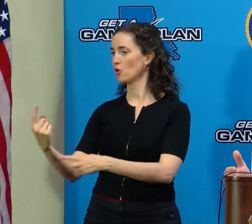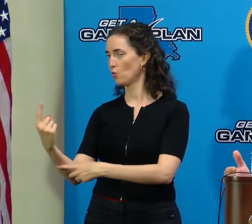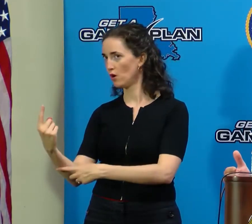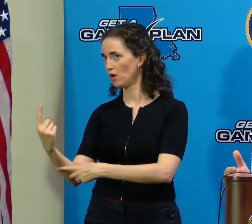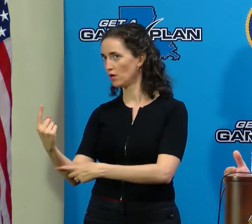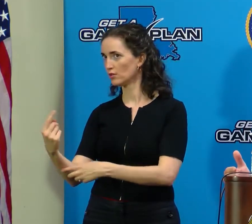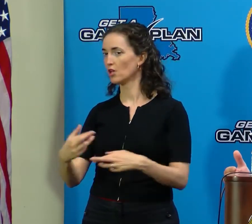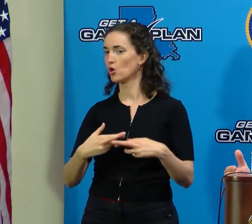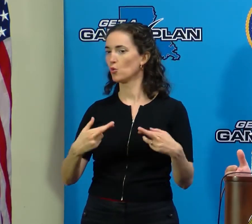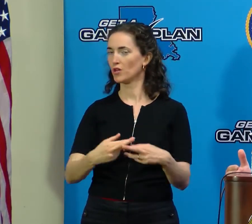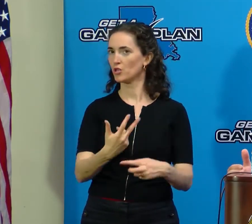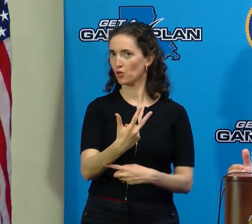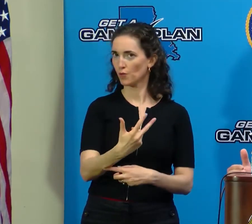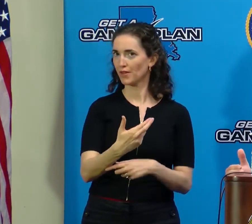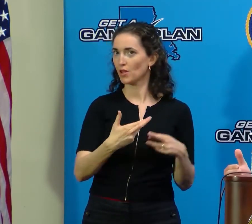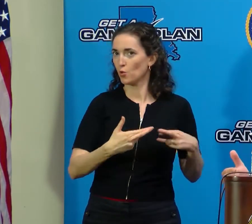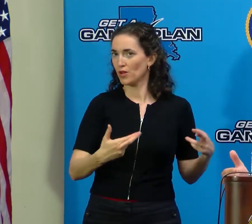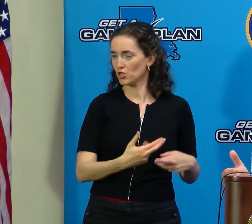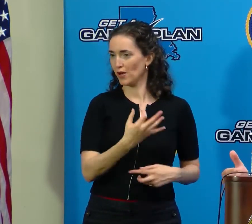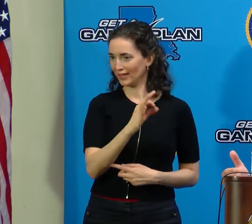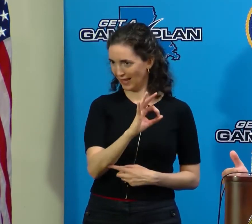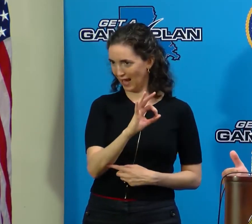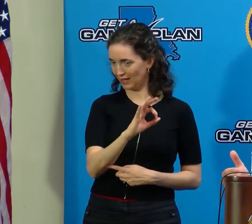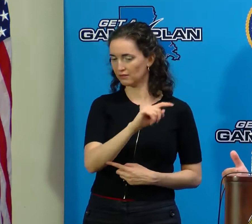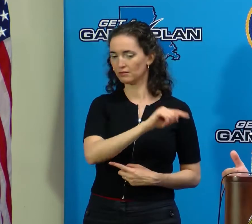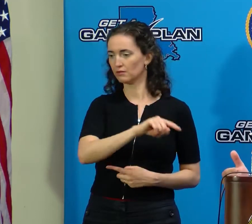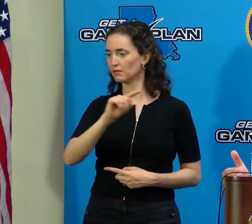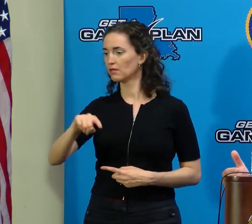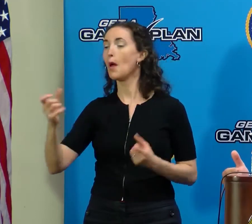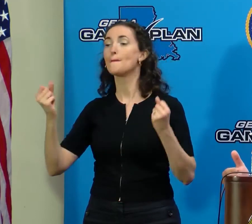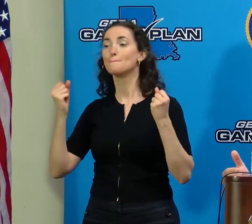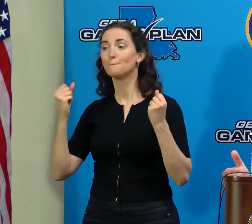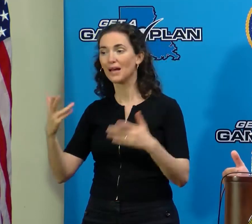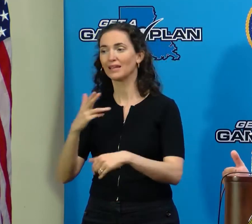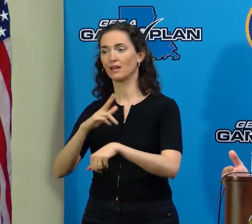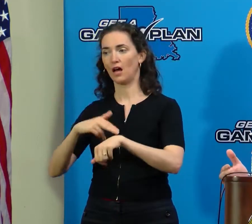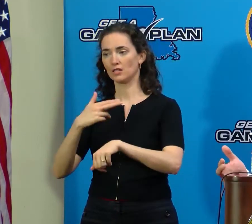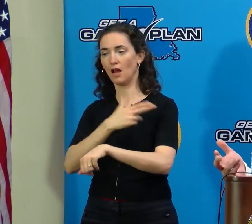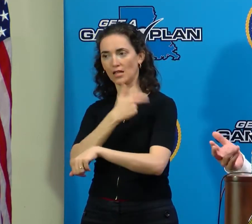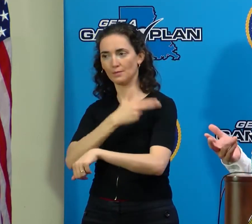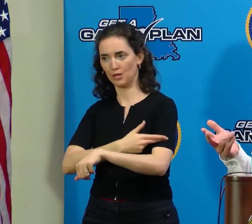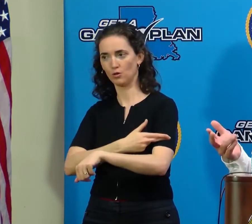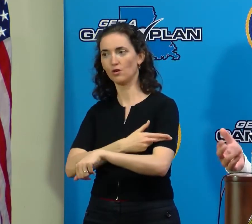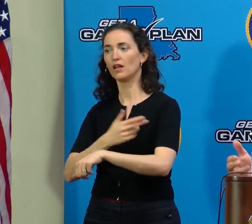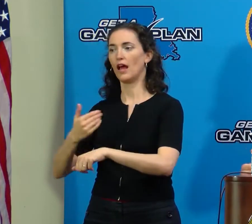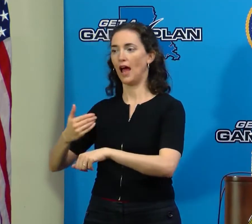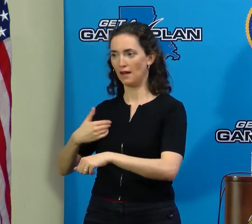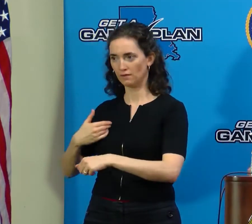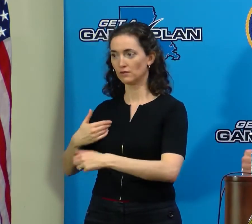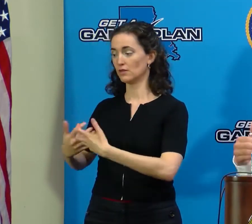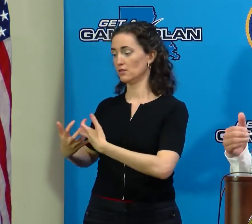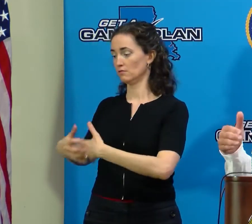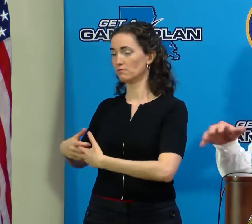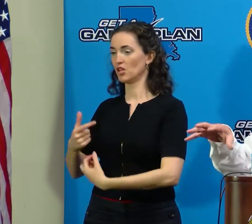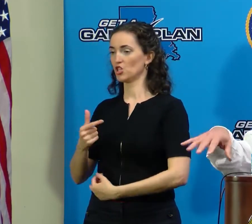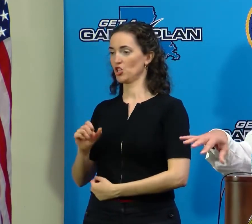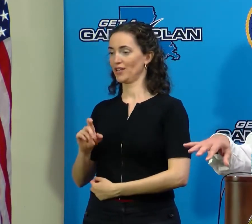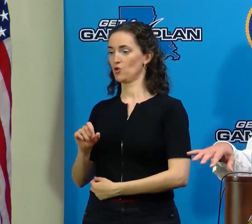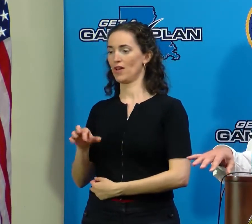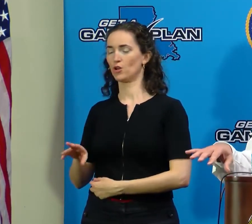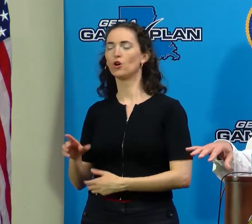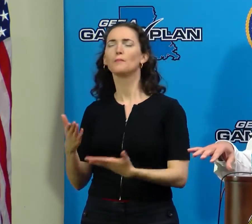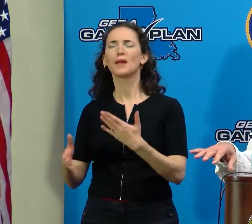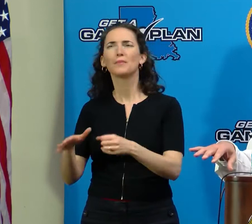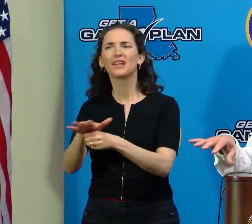and 9, an awful lot of the hospitals are on generator power. And there may actually be a couple left in Region 2